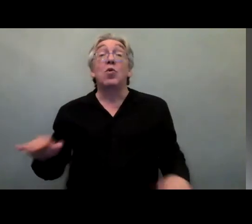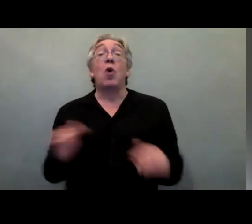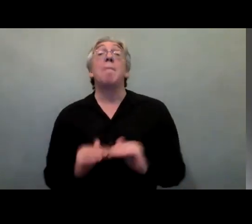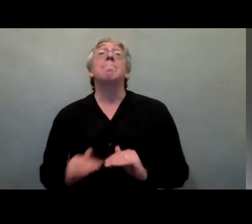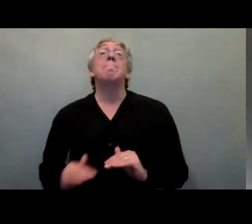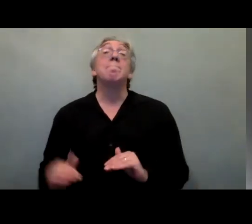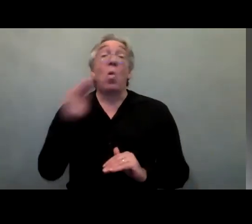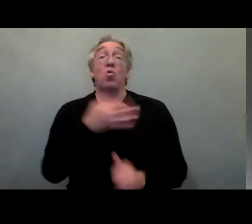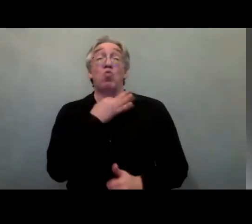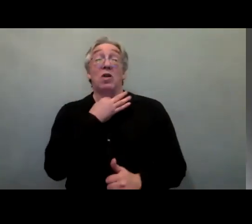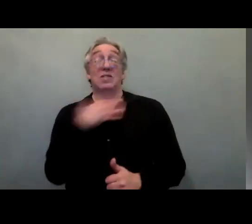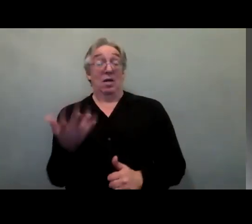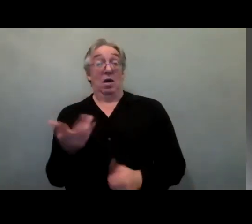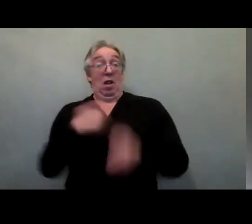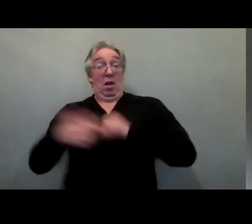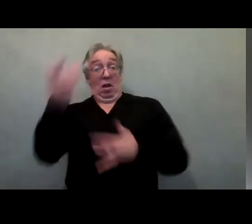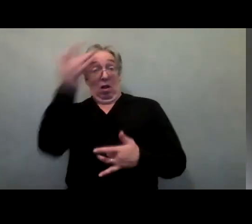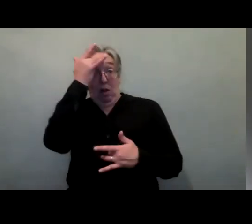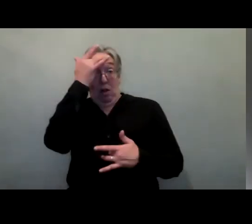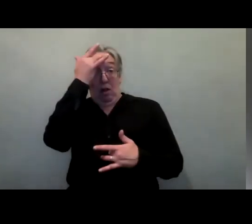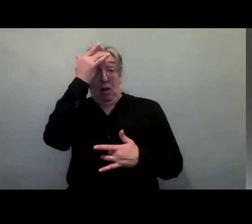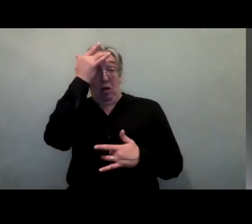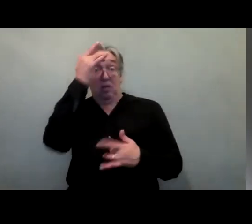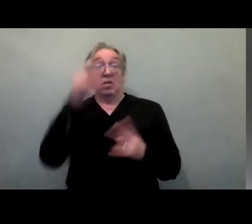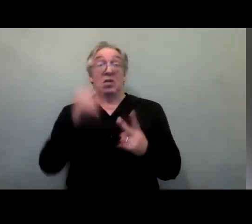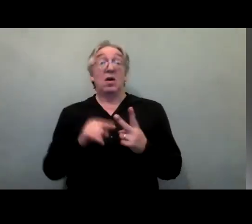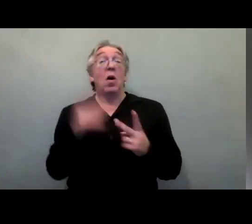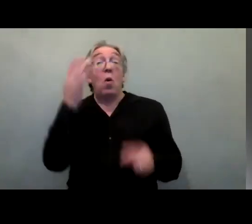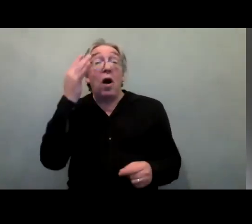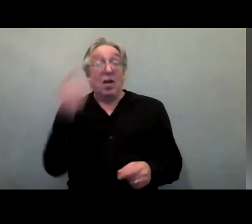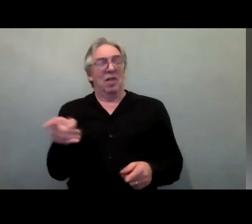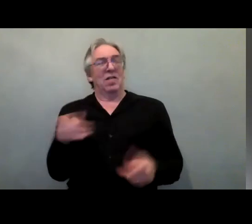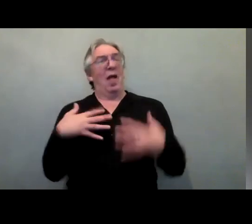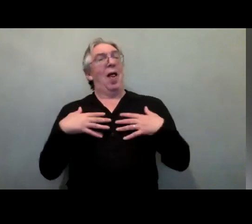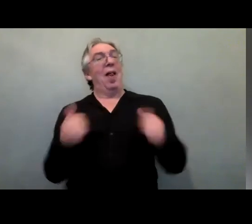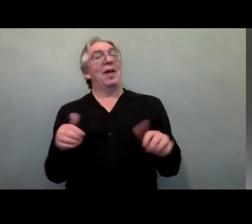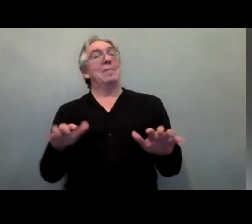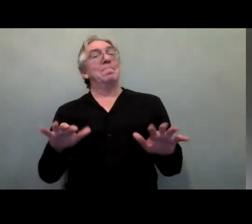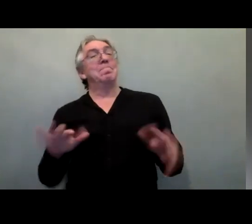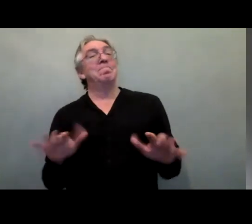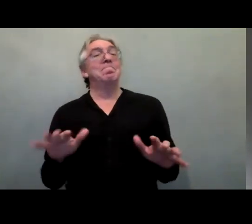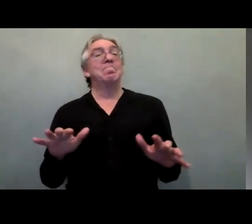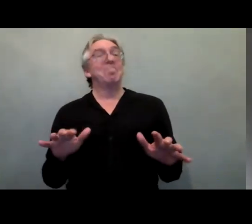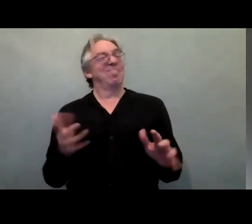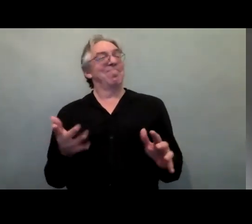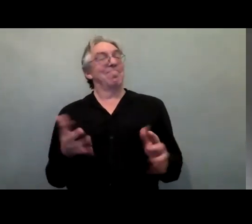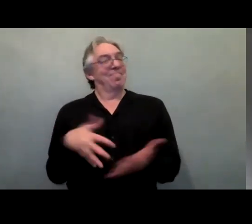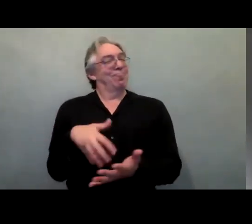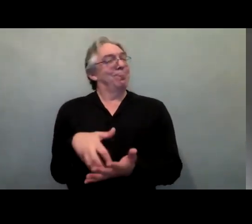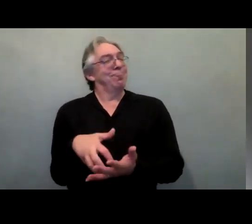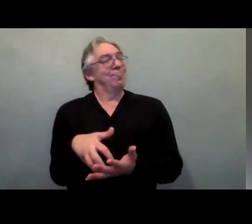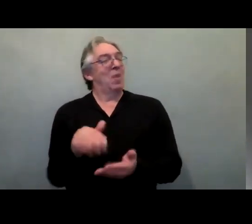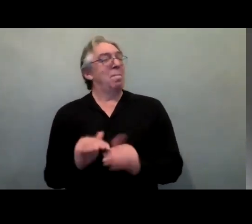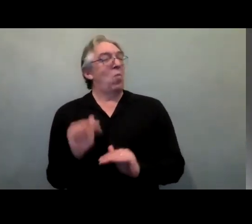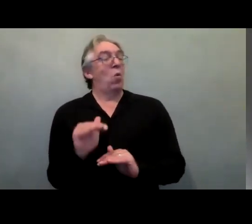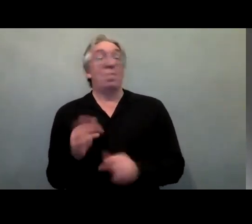complications and death due to underlying conditions and pre-existing vulnerability. For instance, there